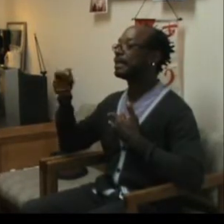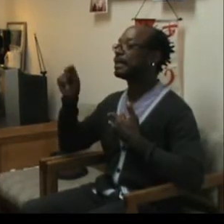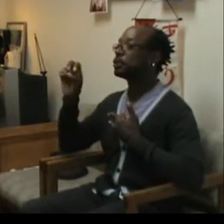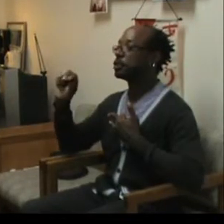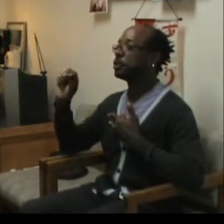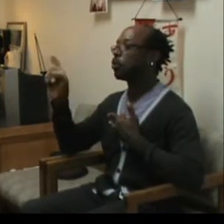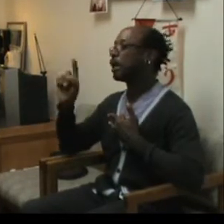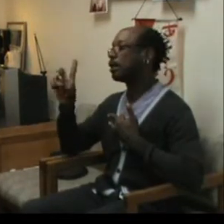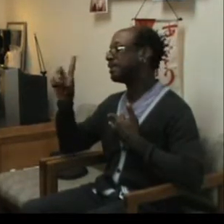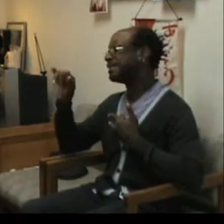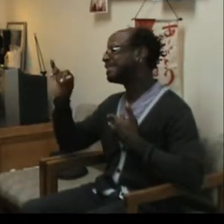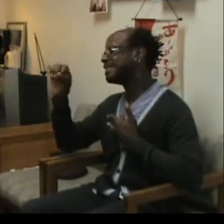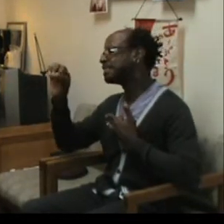Those are called signs.